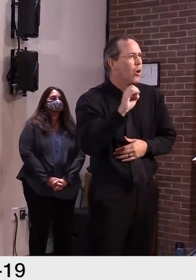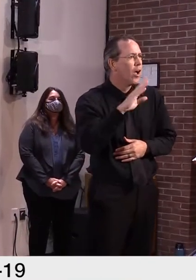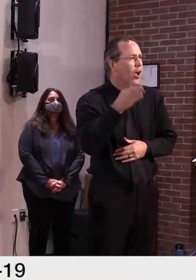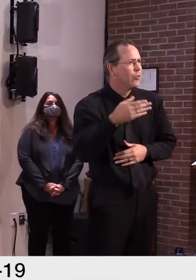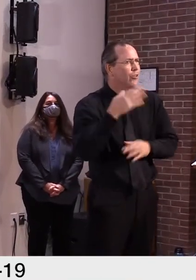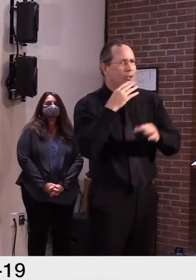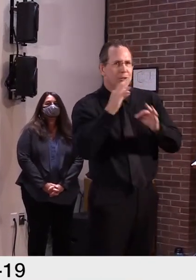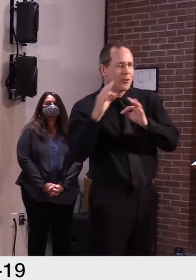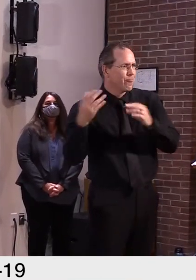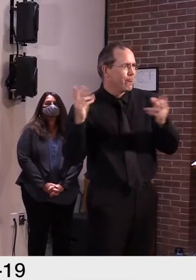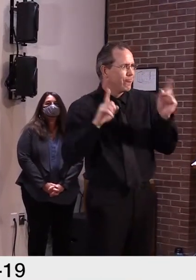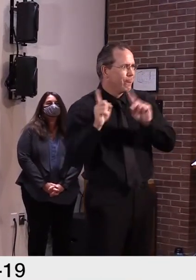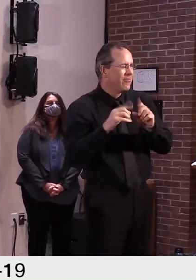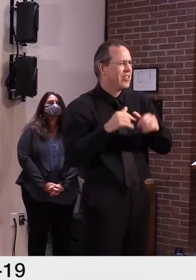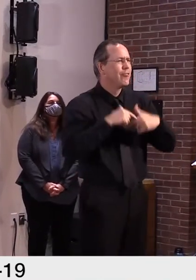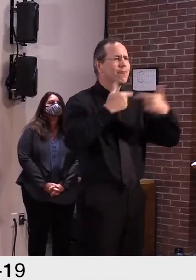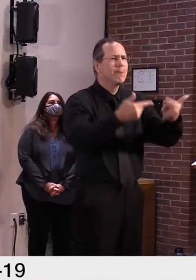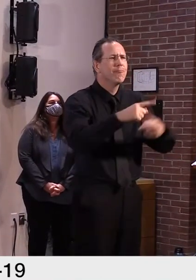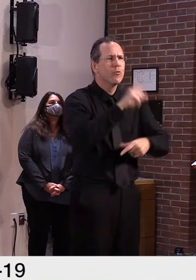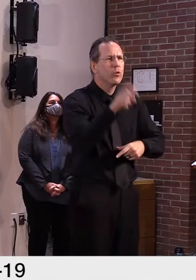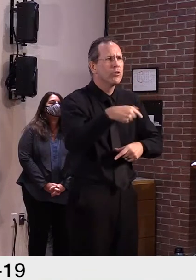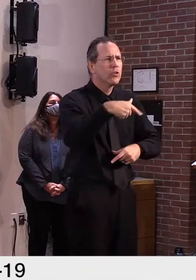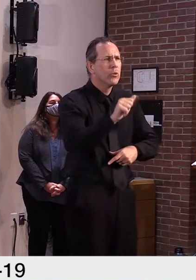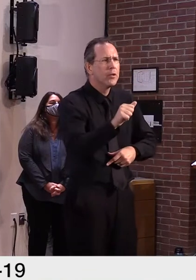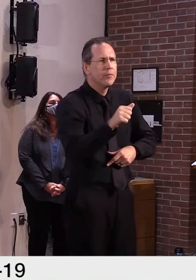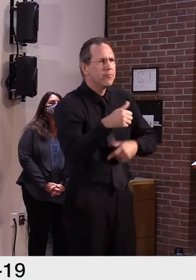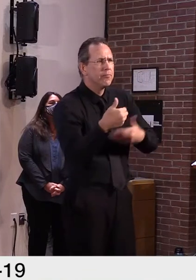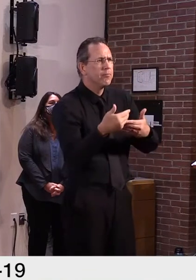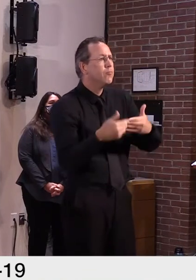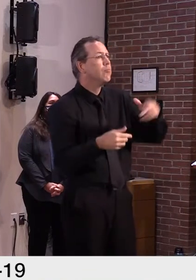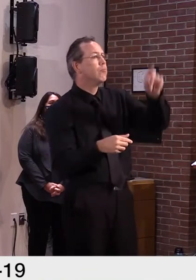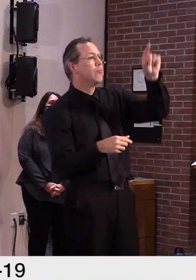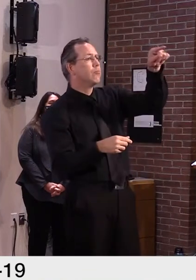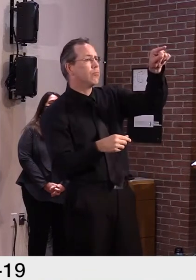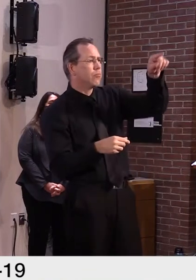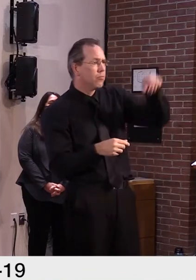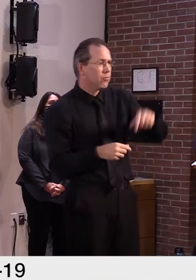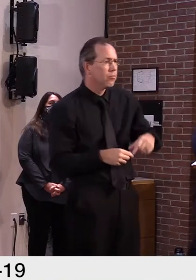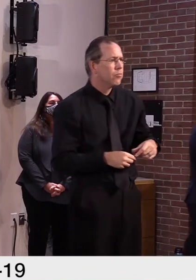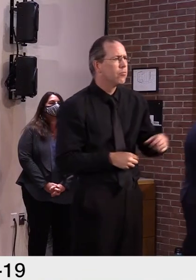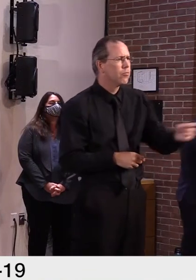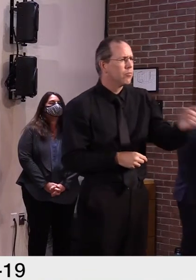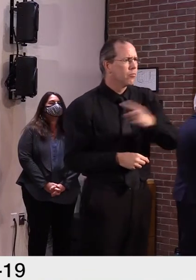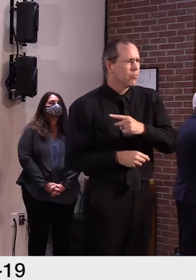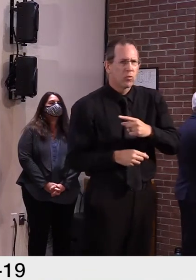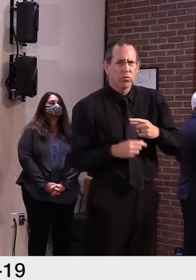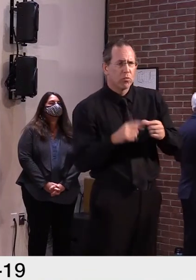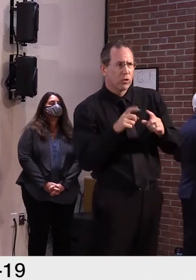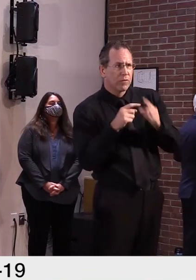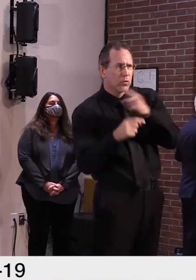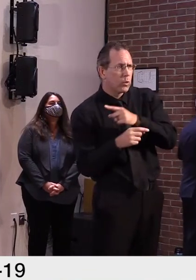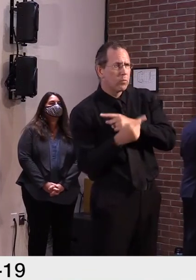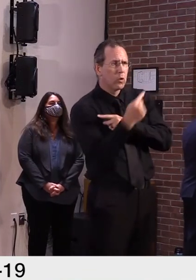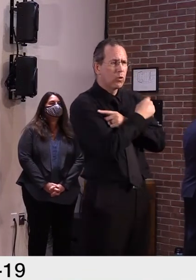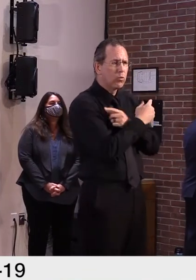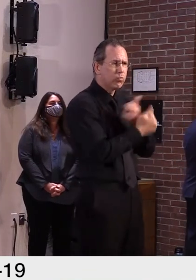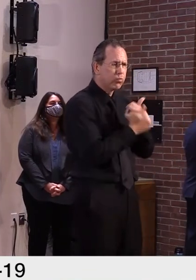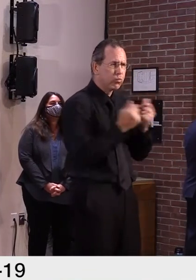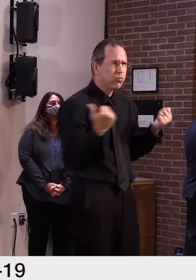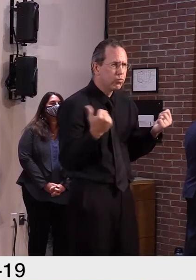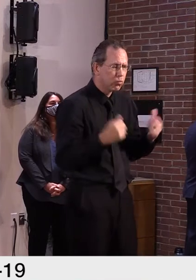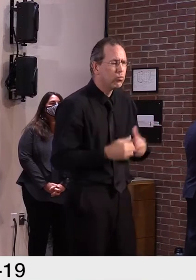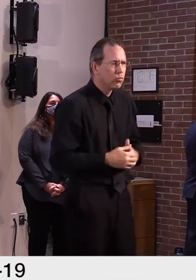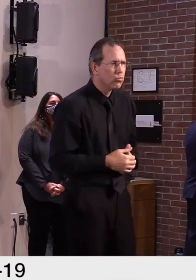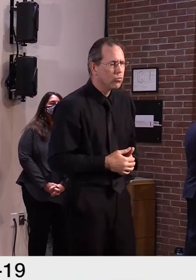Calvin. All right. Thank you, Governor. You already Secretary said, so some schools are already going